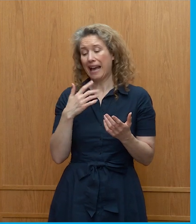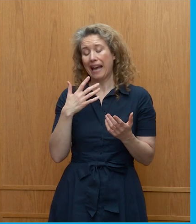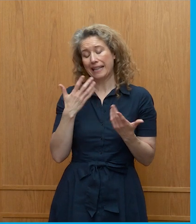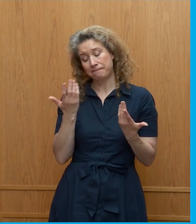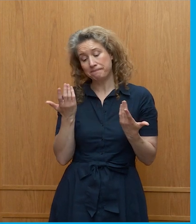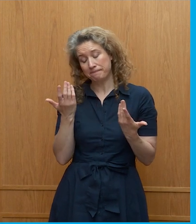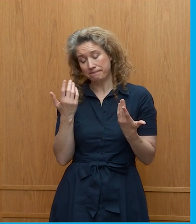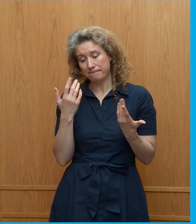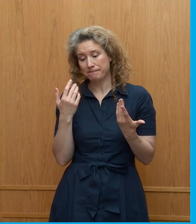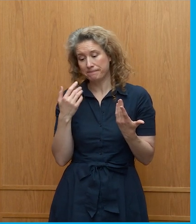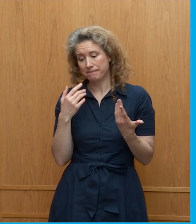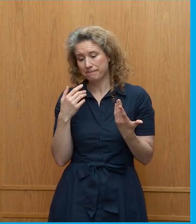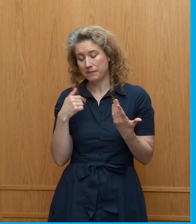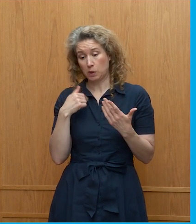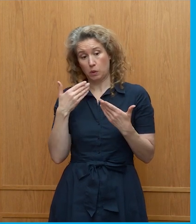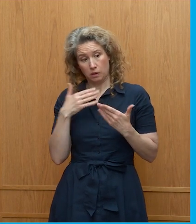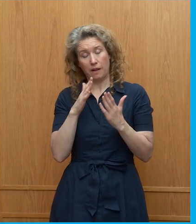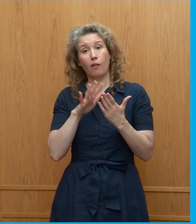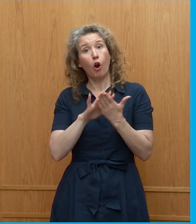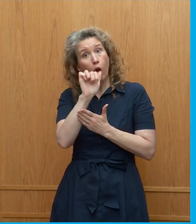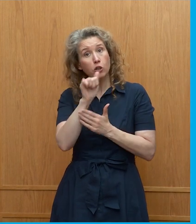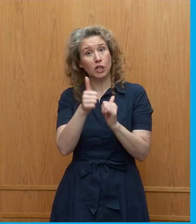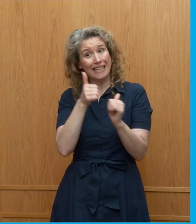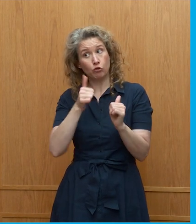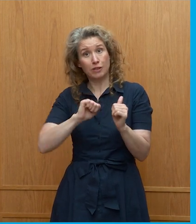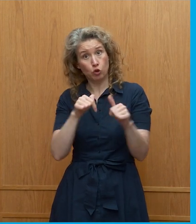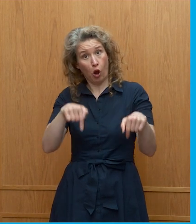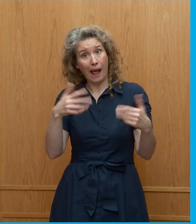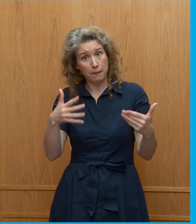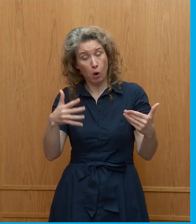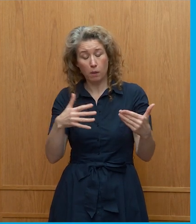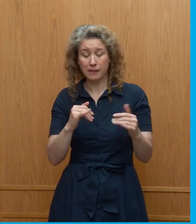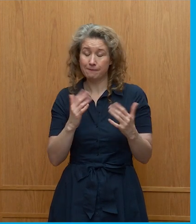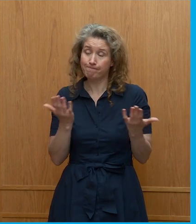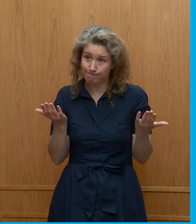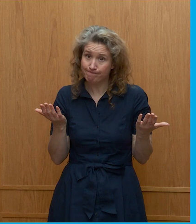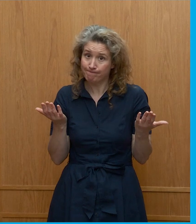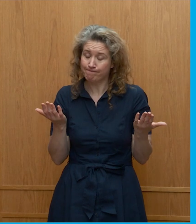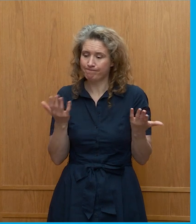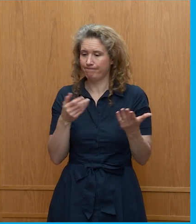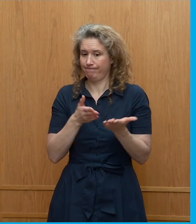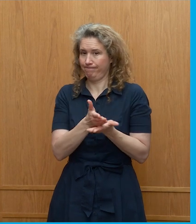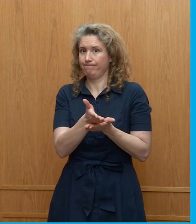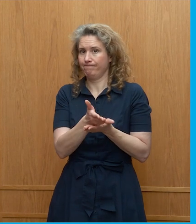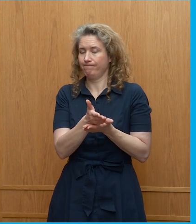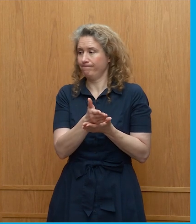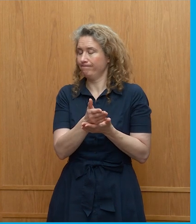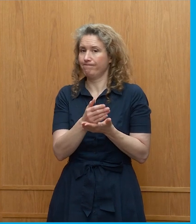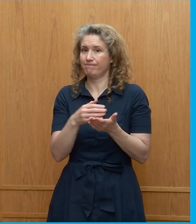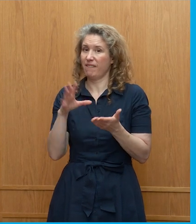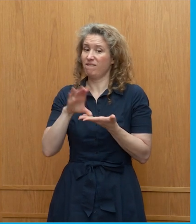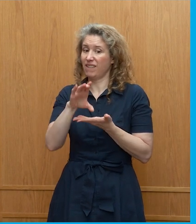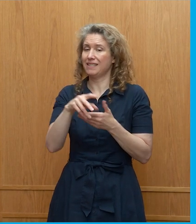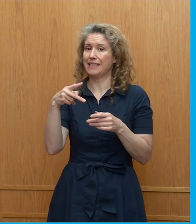uh cultural industries in Scotland at the minute are in the face of a are in the grips of a existential funding